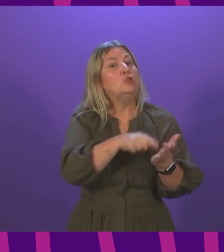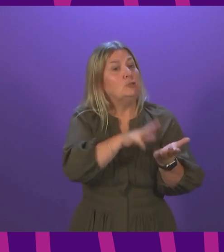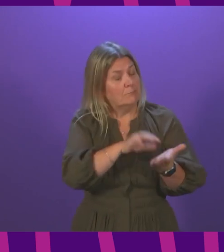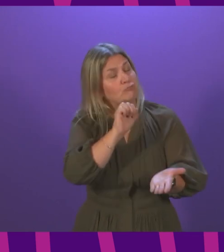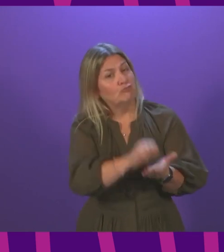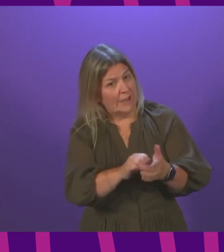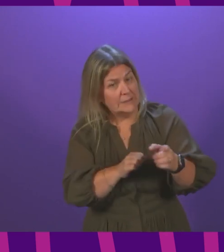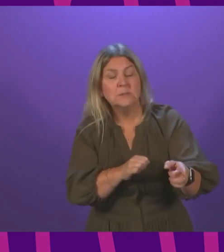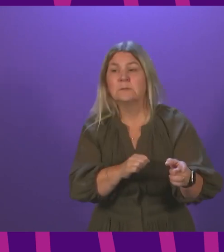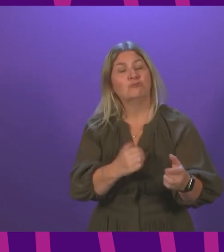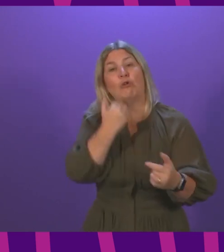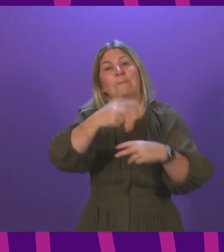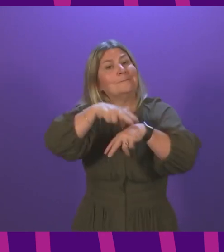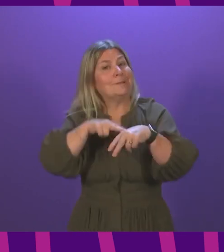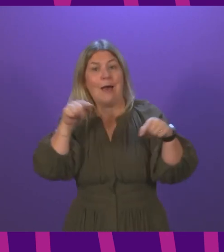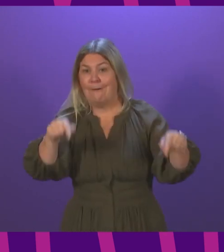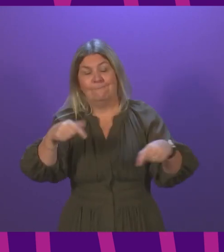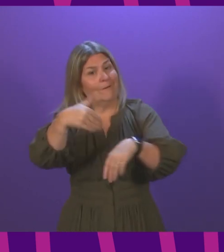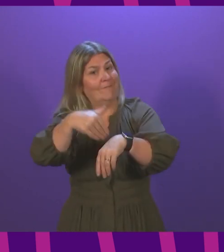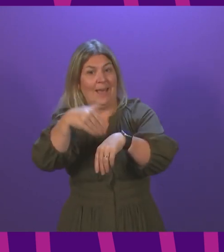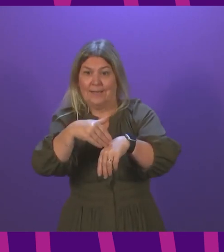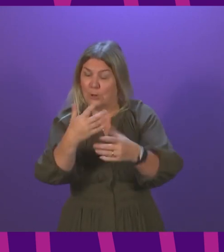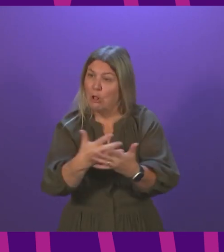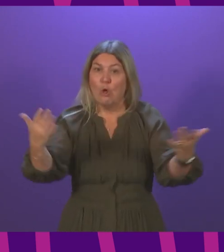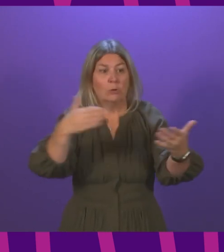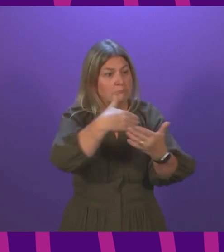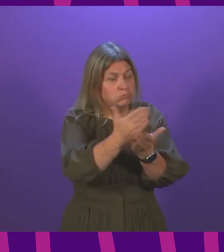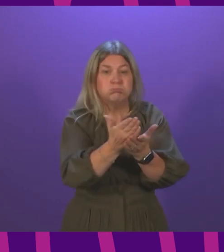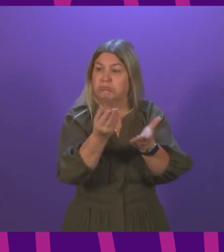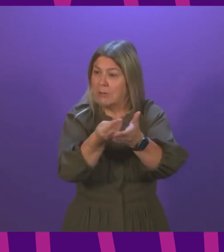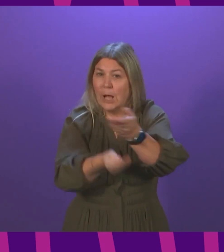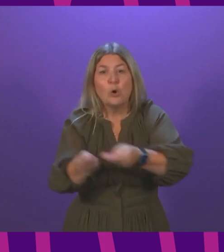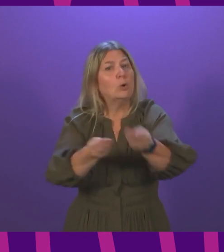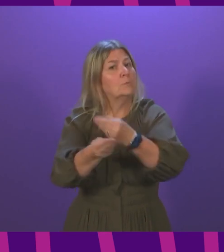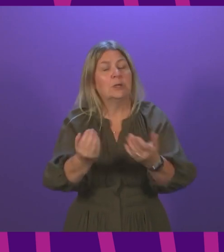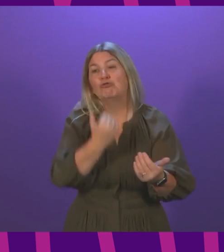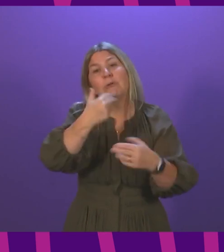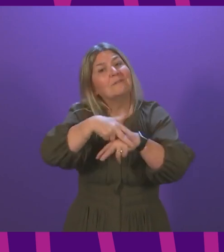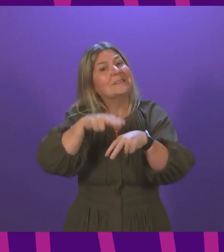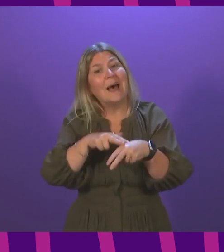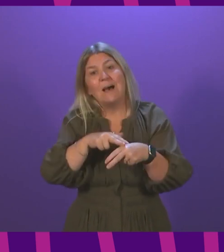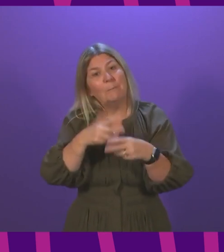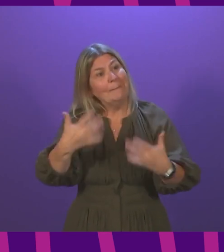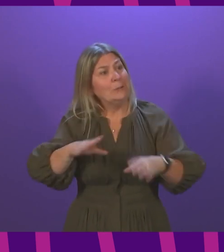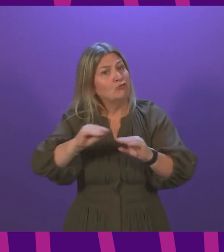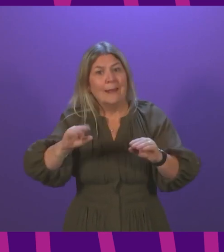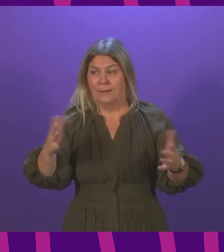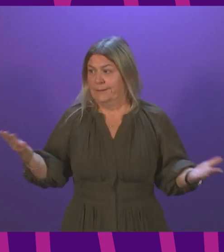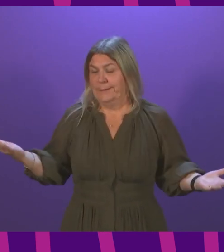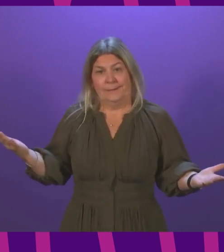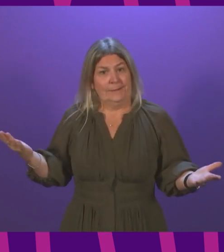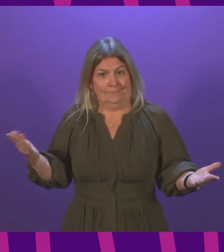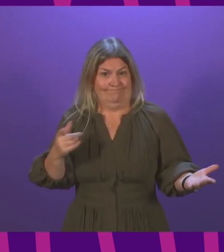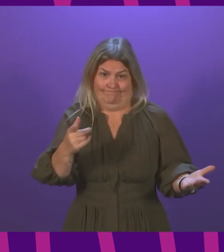labour shortages which are impacting on many sectors of our economy. Those labour shortages have been